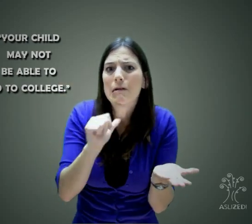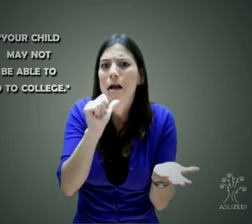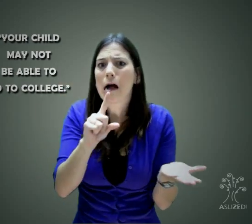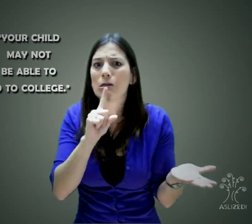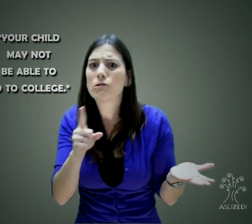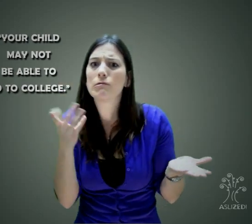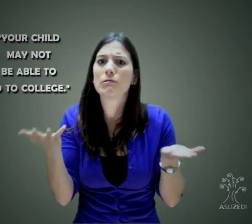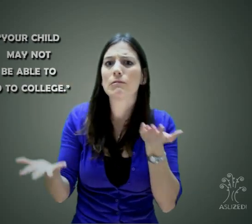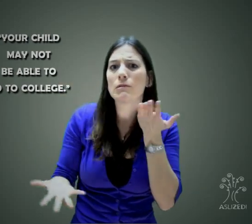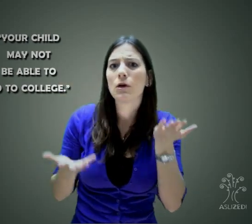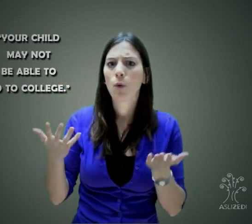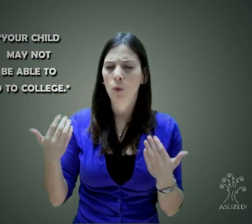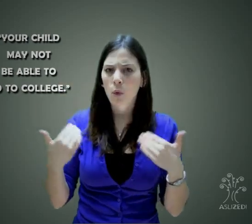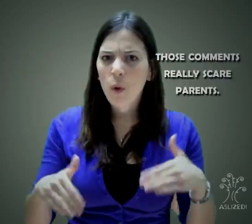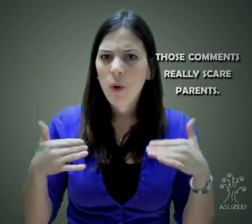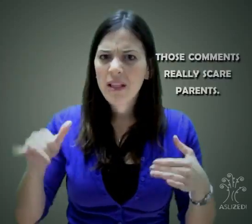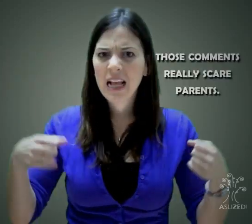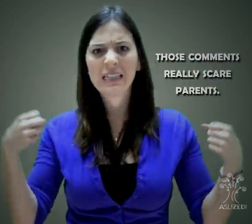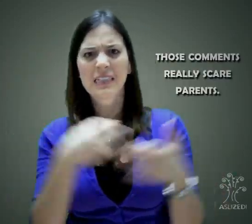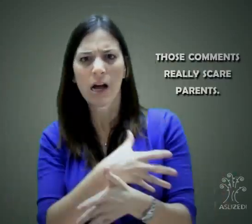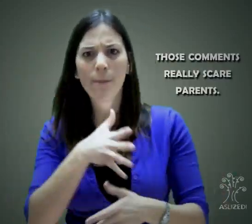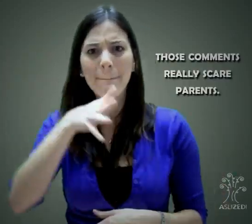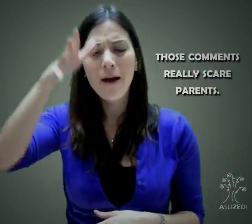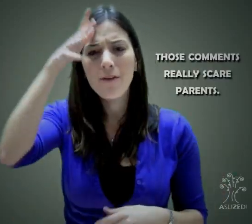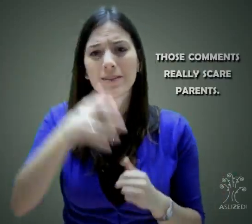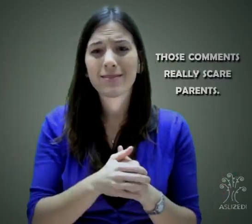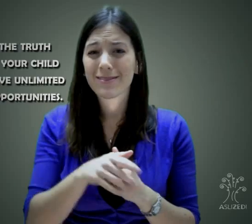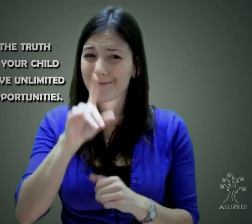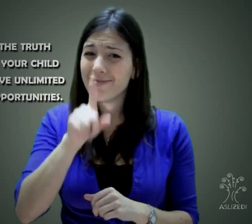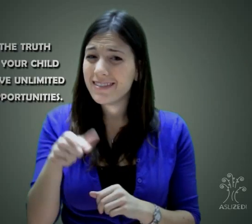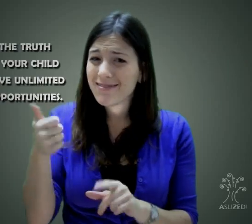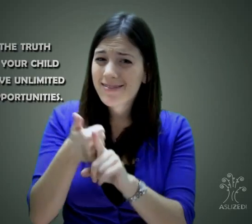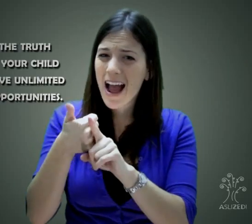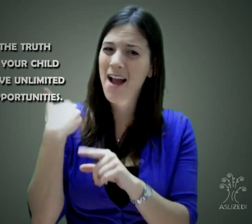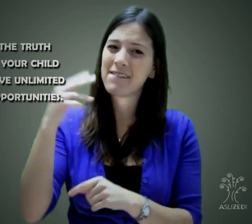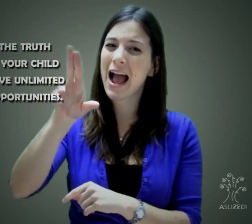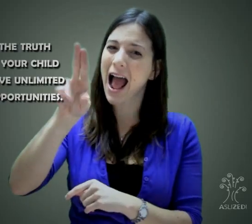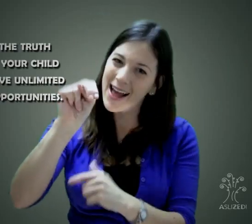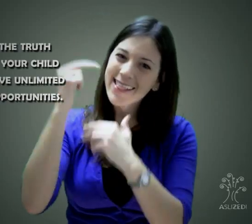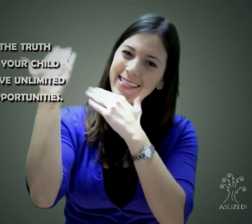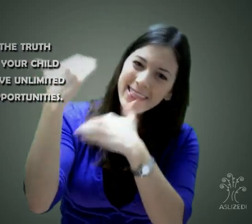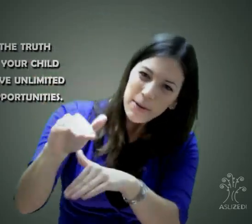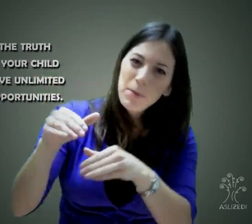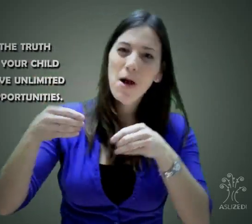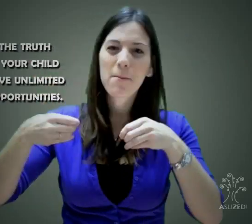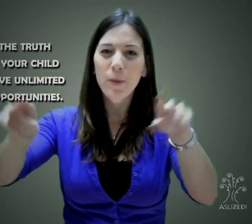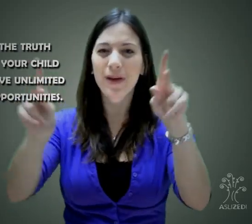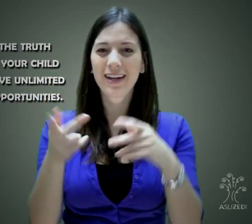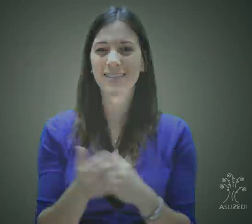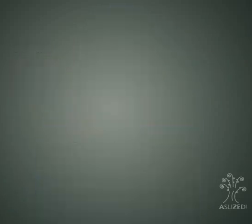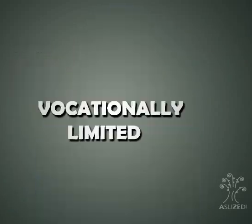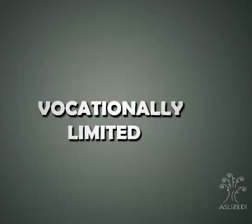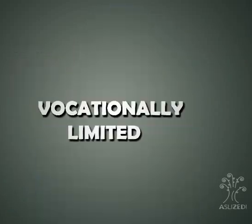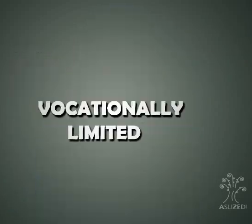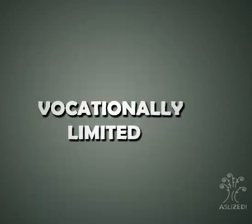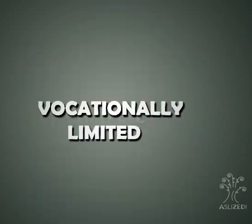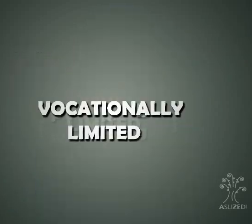child might not be able to attend college or find a job. These comments scare parents. The truth is that a deaf child has unlimited opportunities.